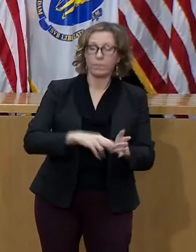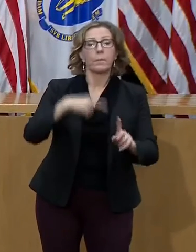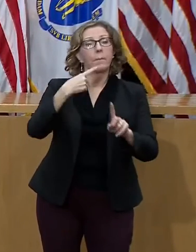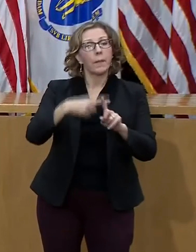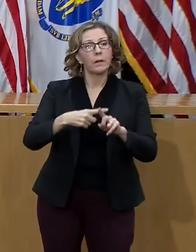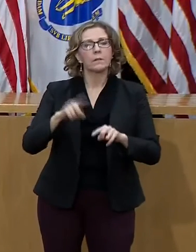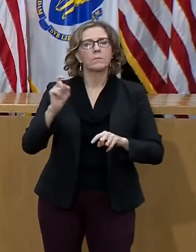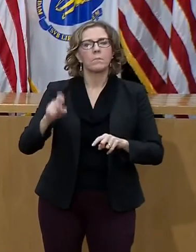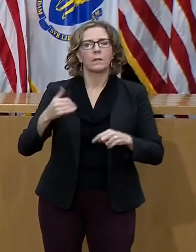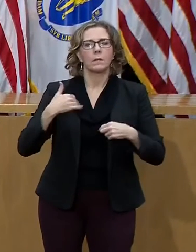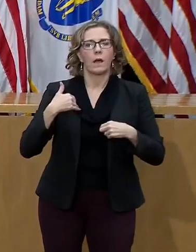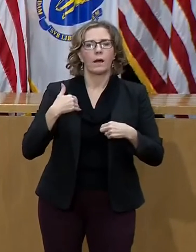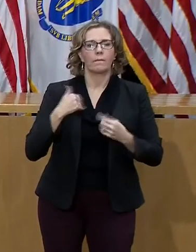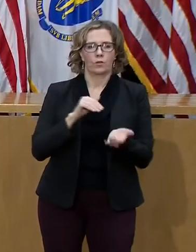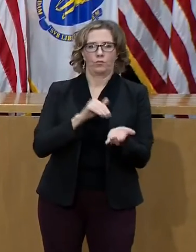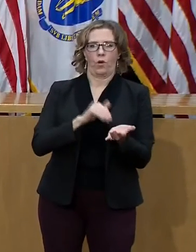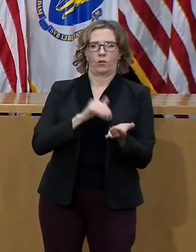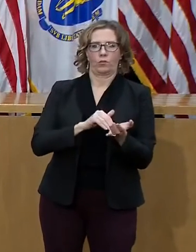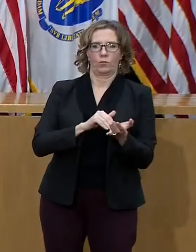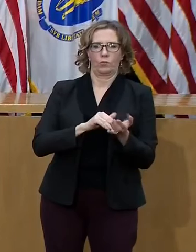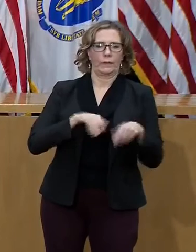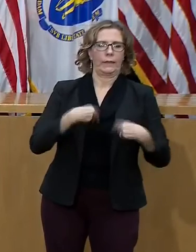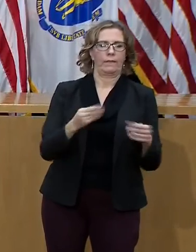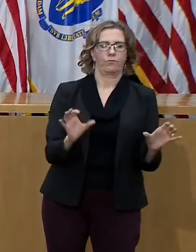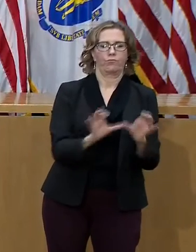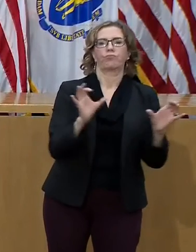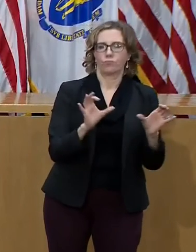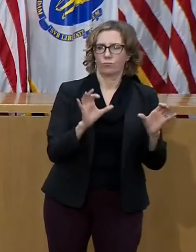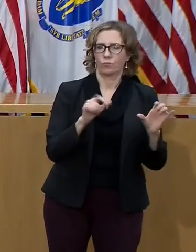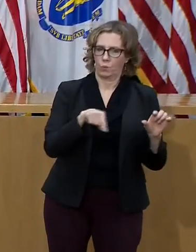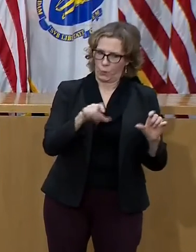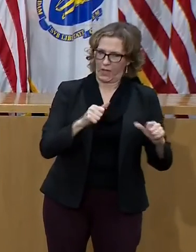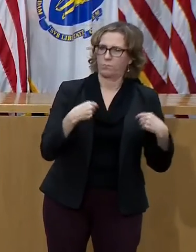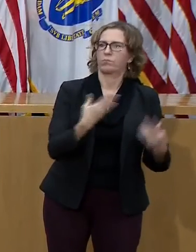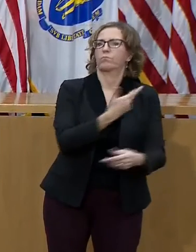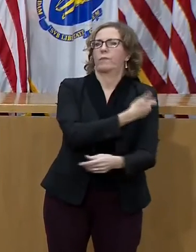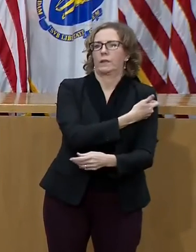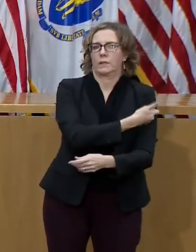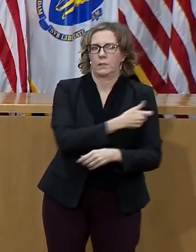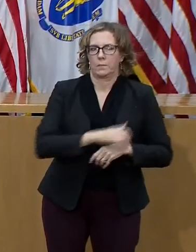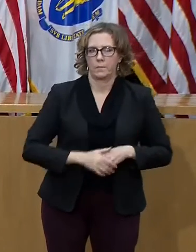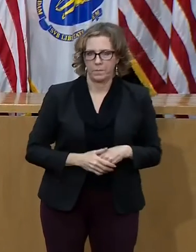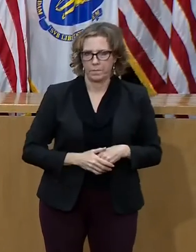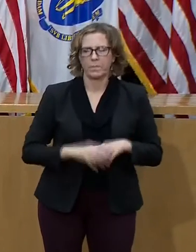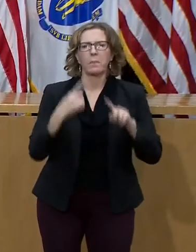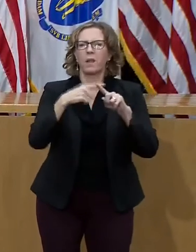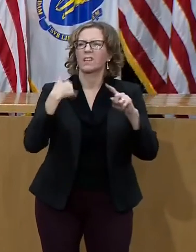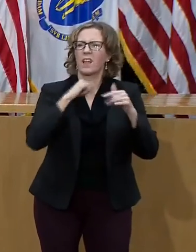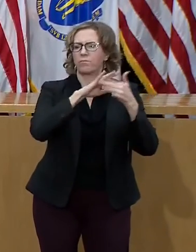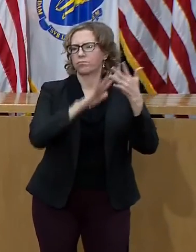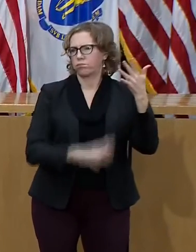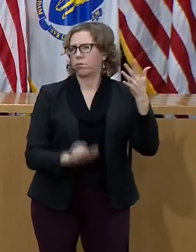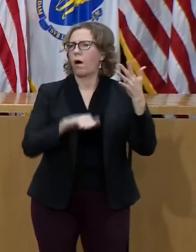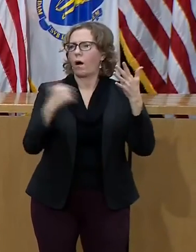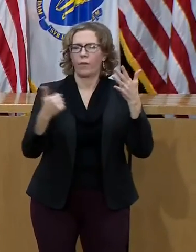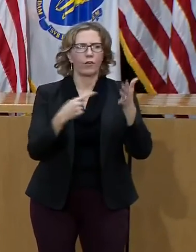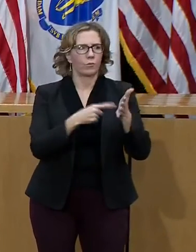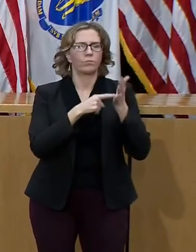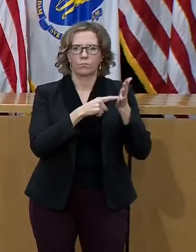order by a physician in place, by a medical provider in place. And then there's 10 specific other criteria around